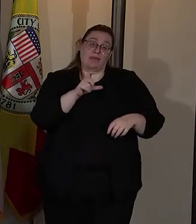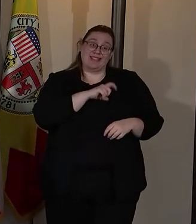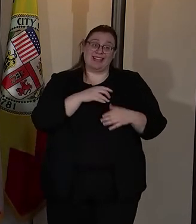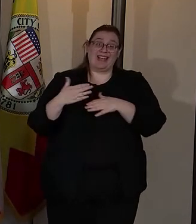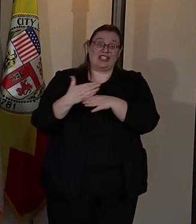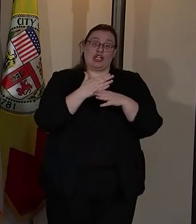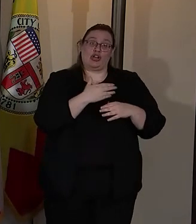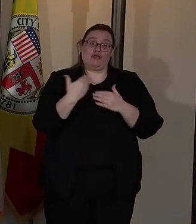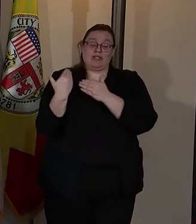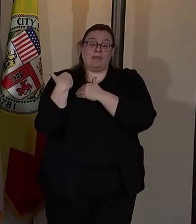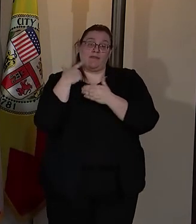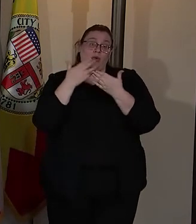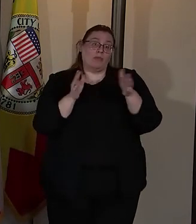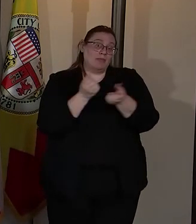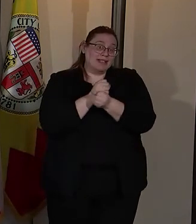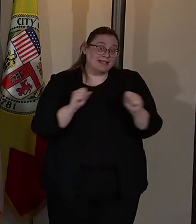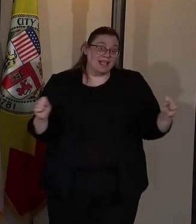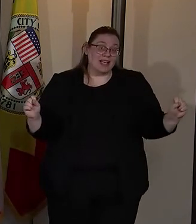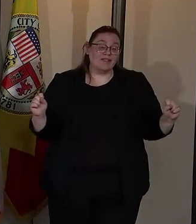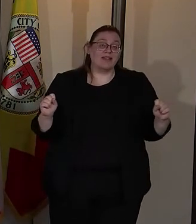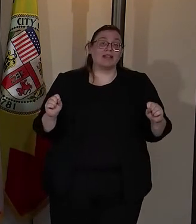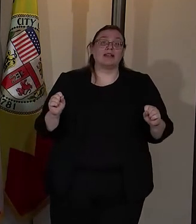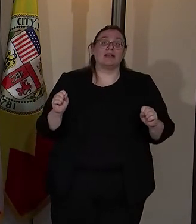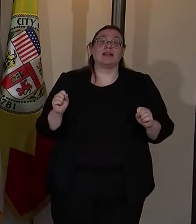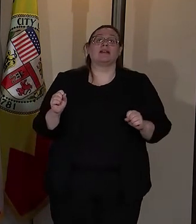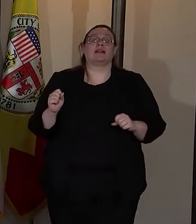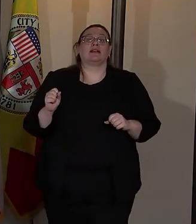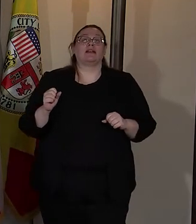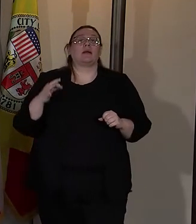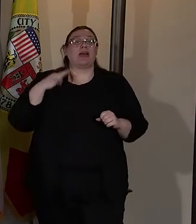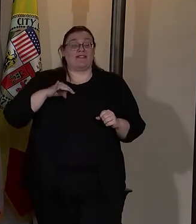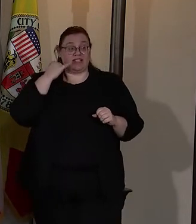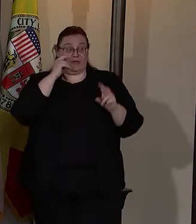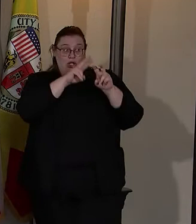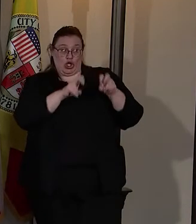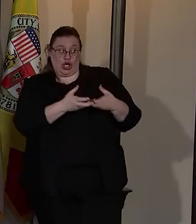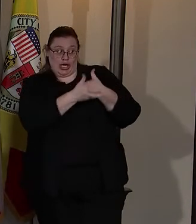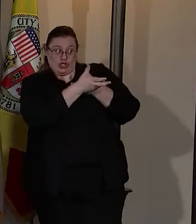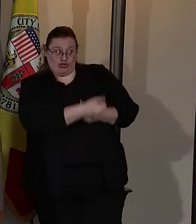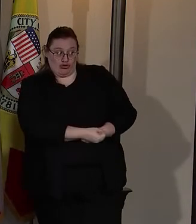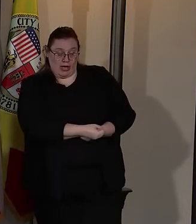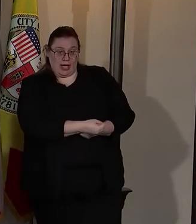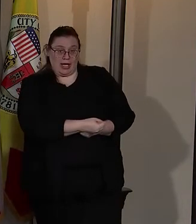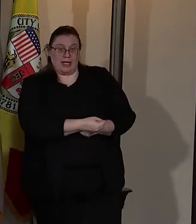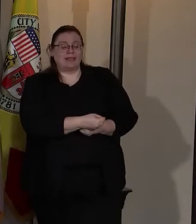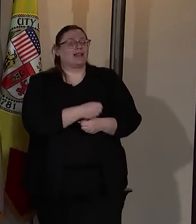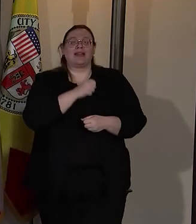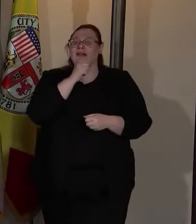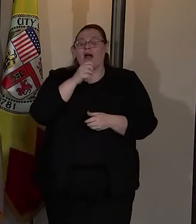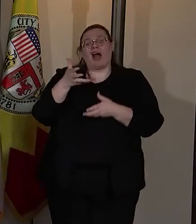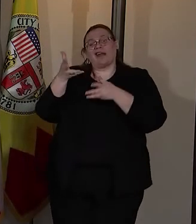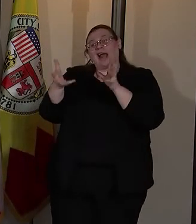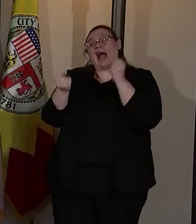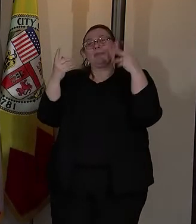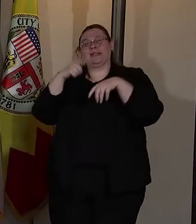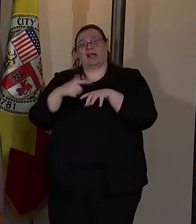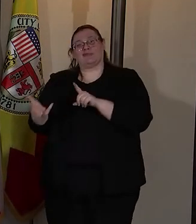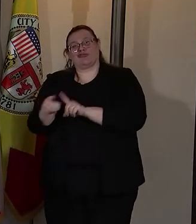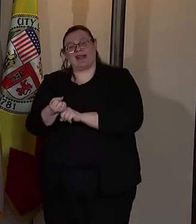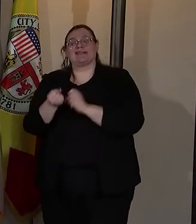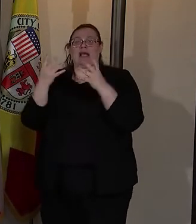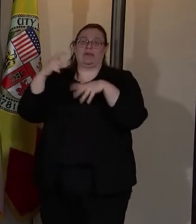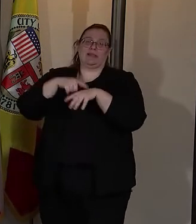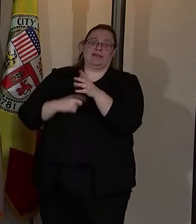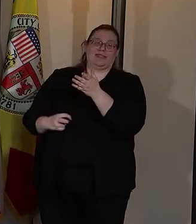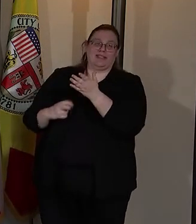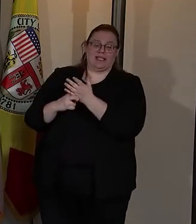responsibility of public safety benefits when we look at trust rather than arrests and citations. I